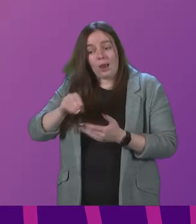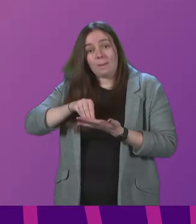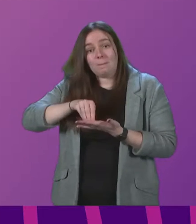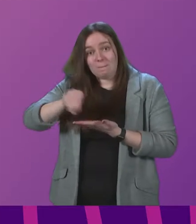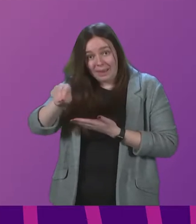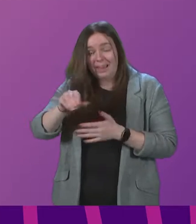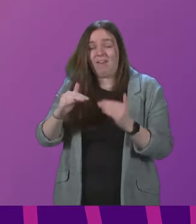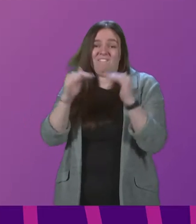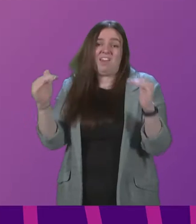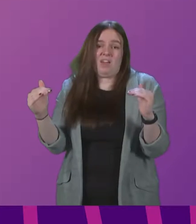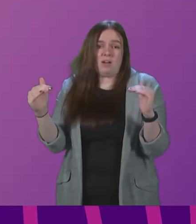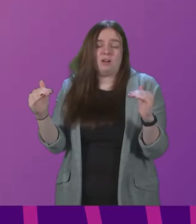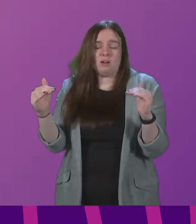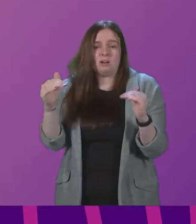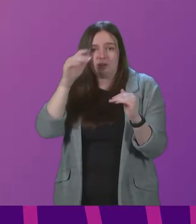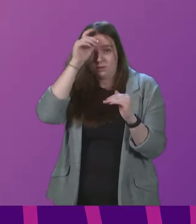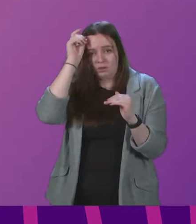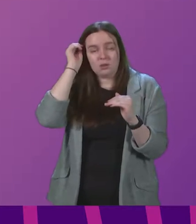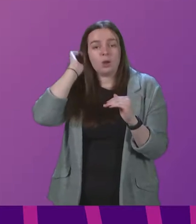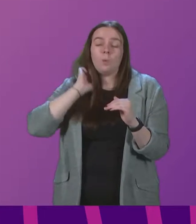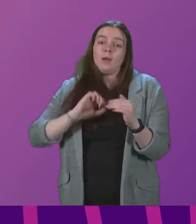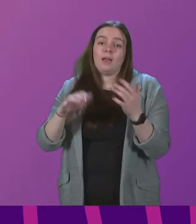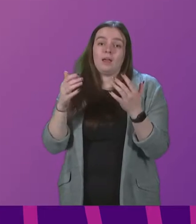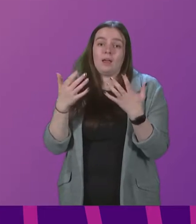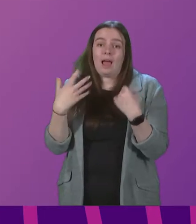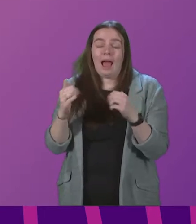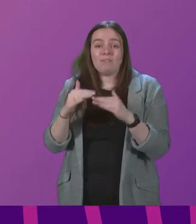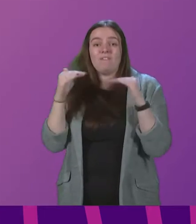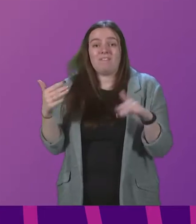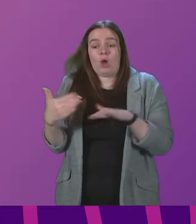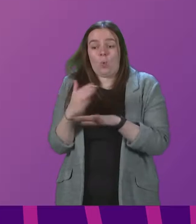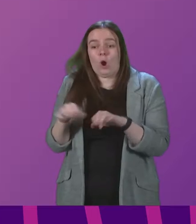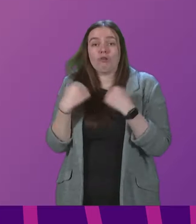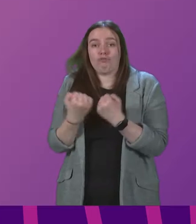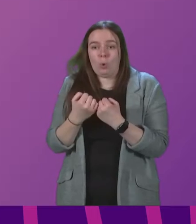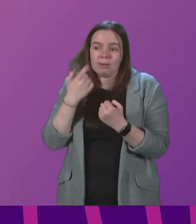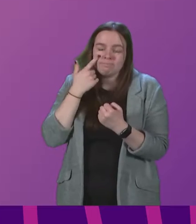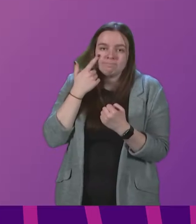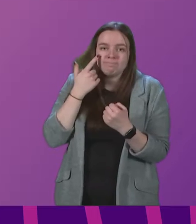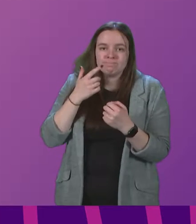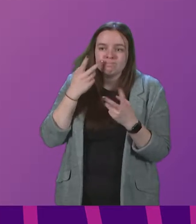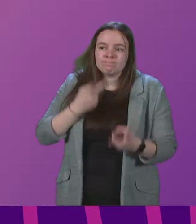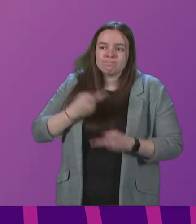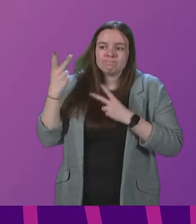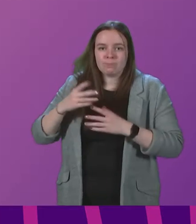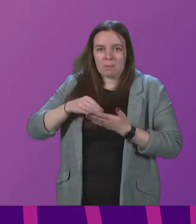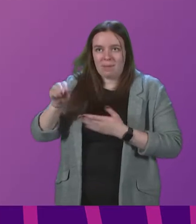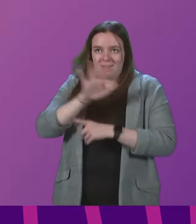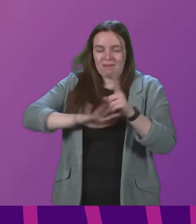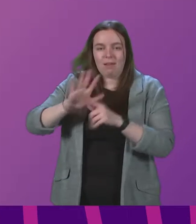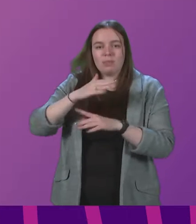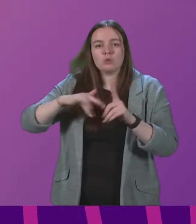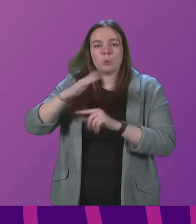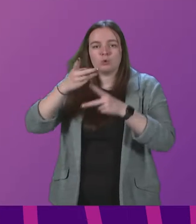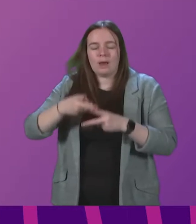people fairly. And we have our fair work group looking at pay across the social care sector. And we have